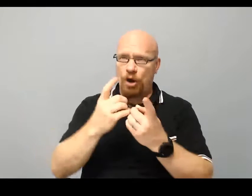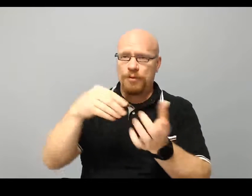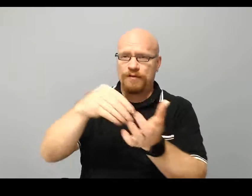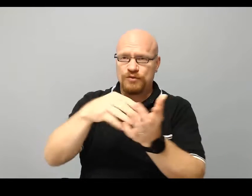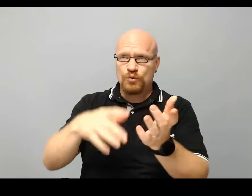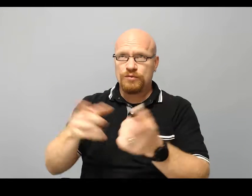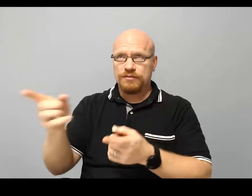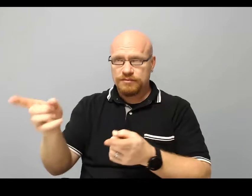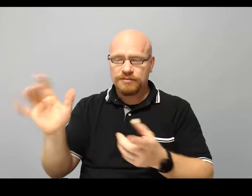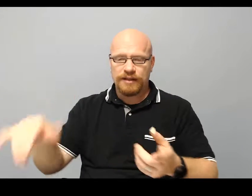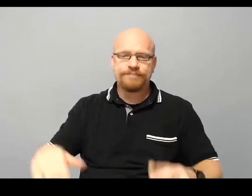of Student.